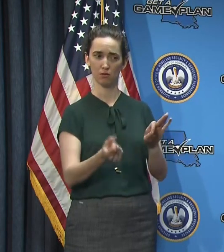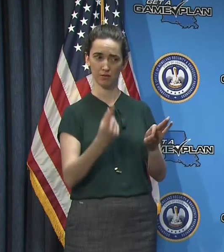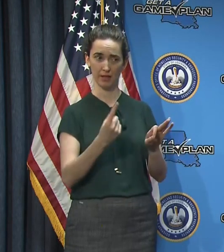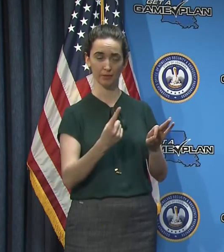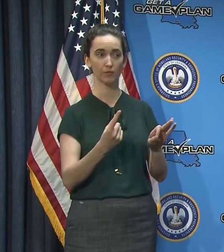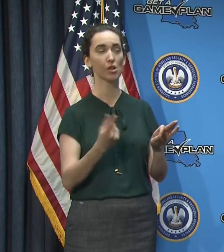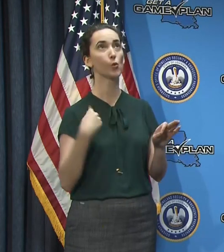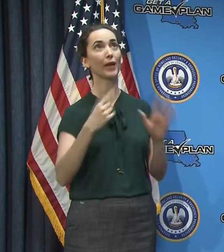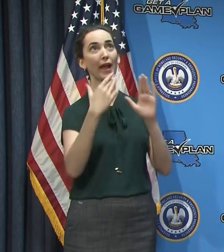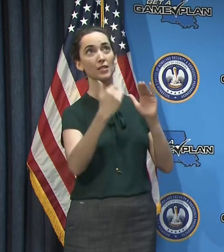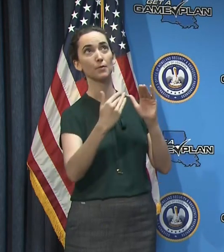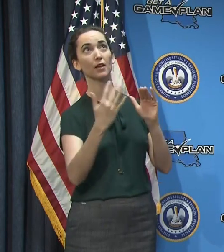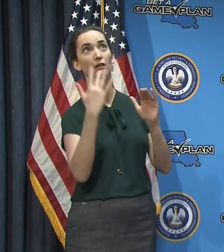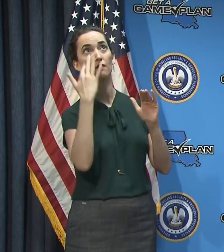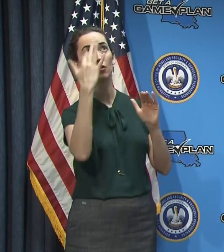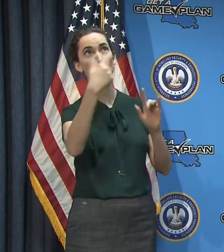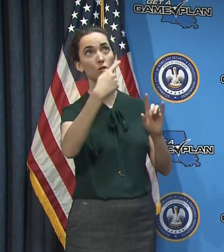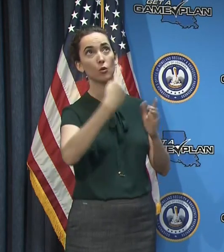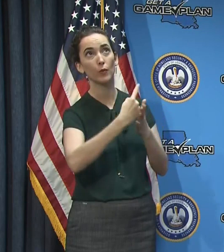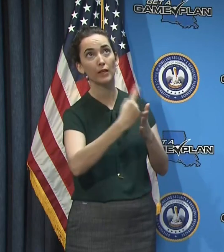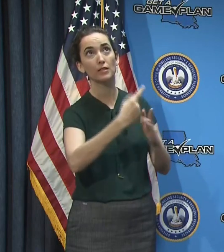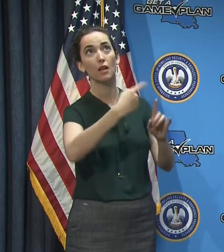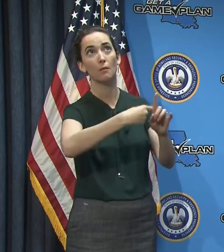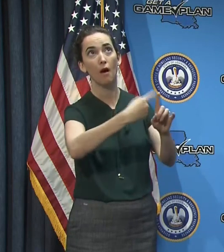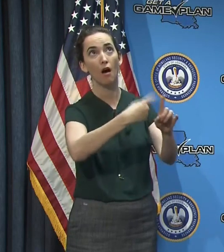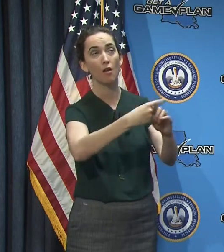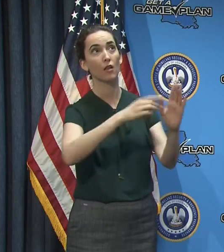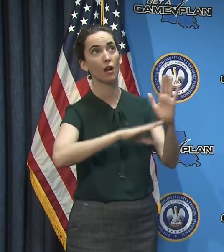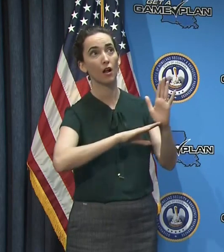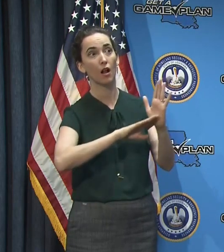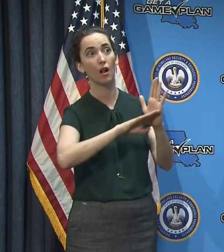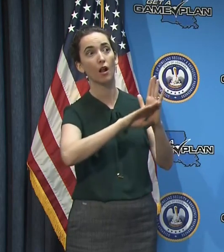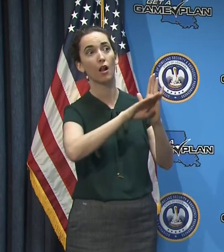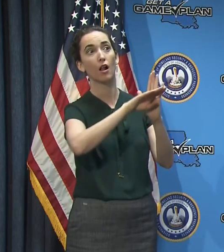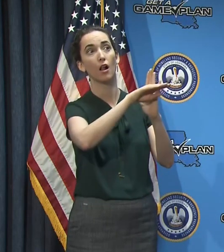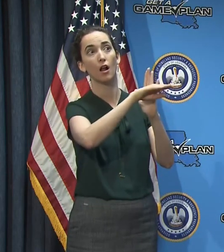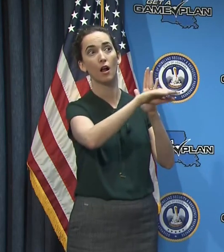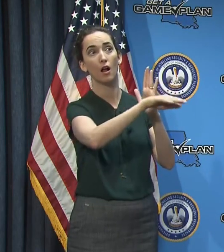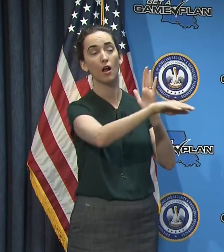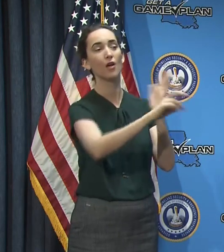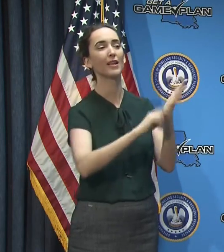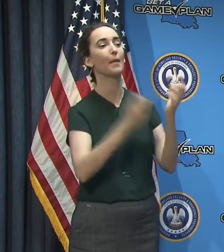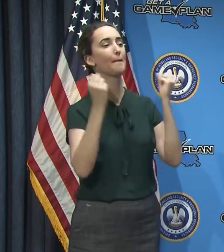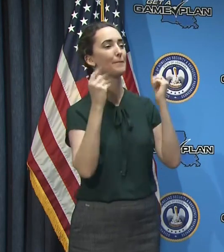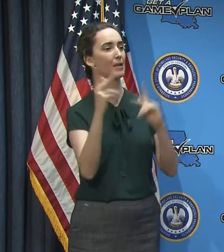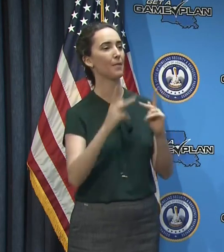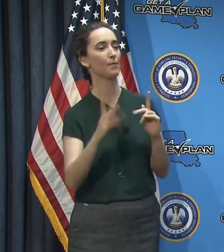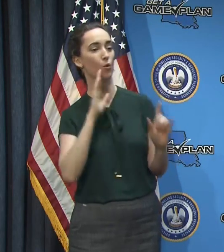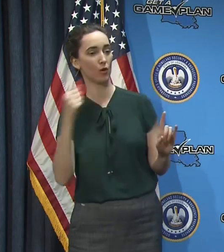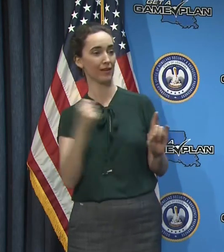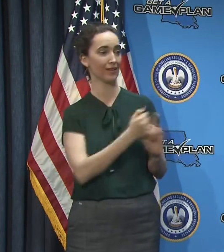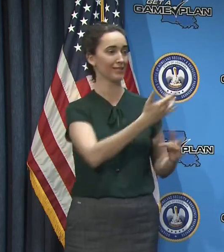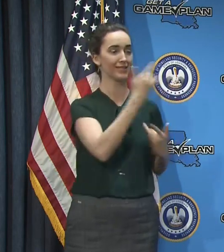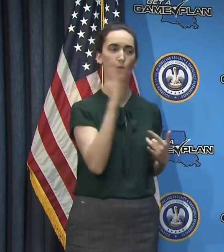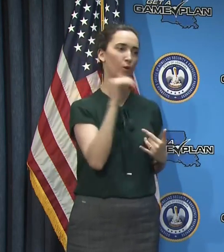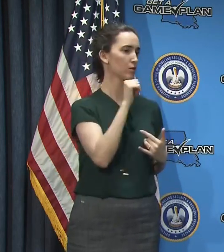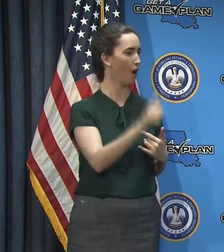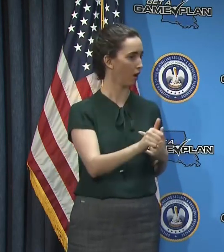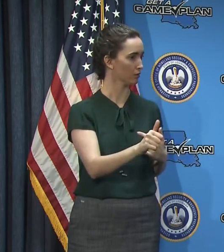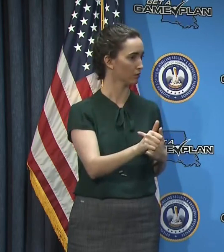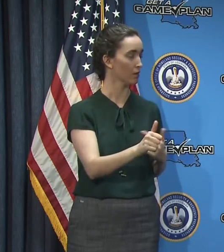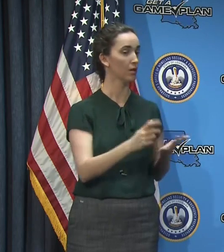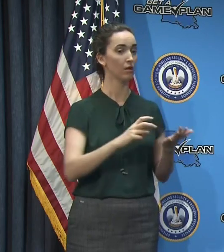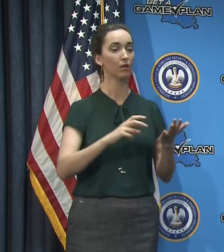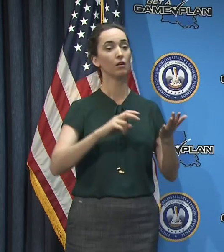very high percentage of people in the country and in Louisiana will not have been exposed to the virus. And so that were, that means that they remain susceptible,